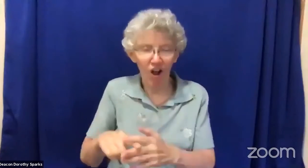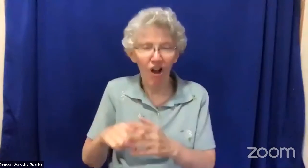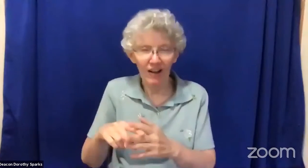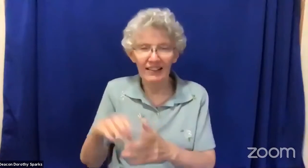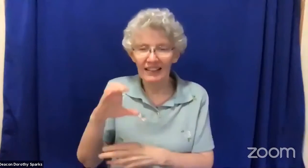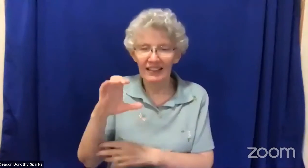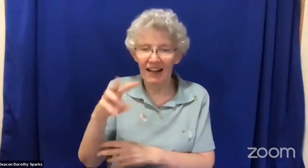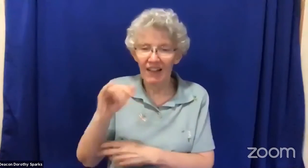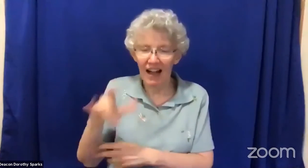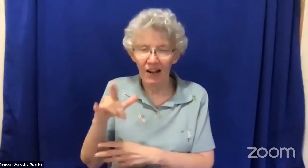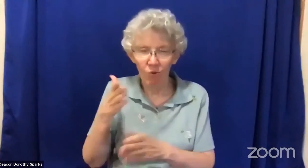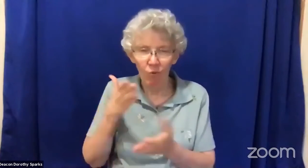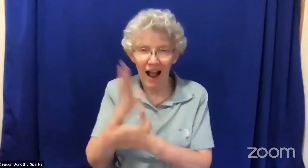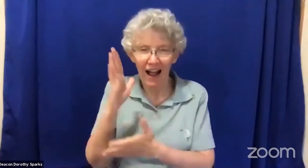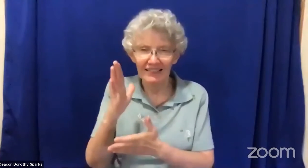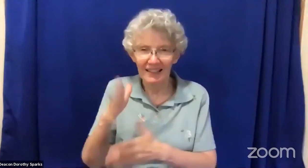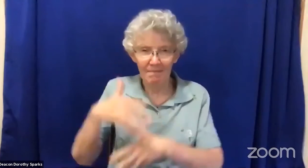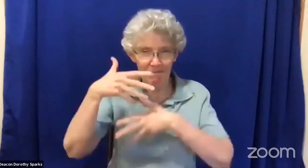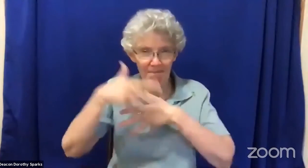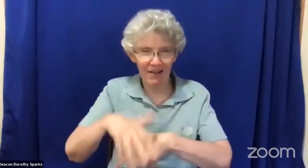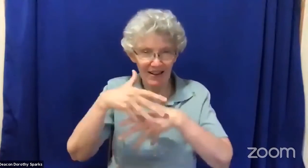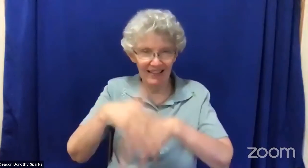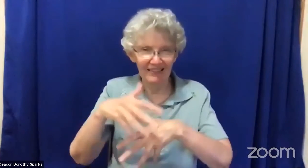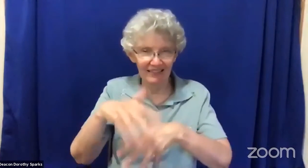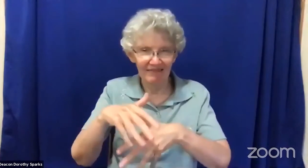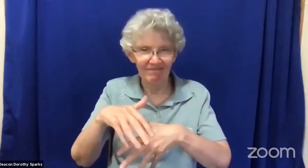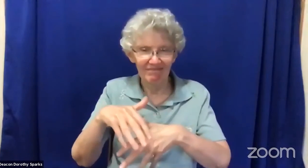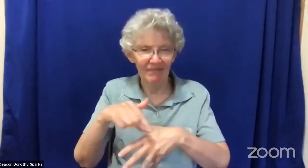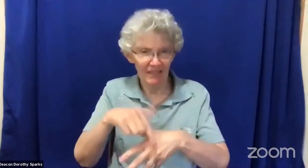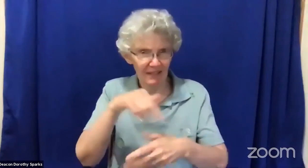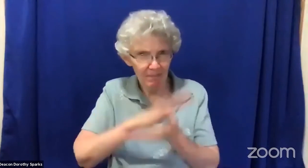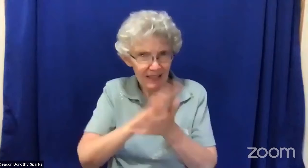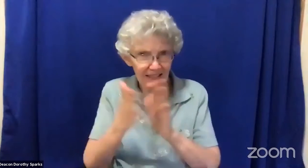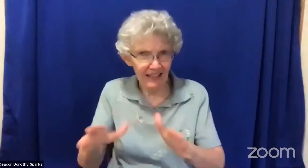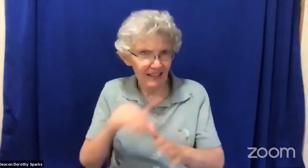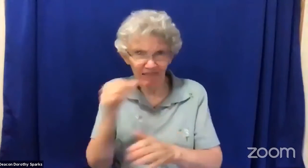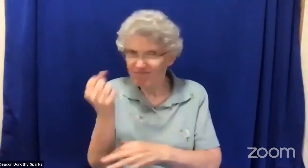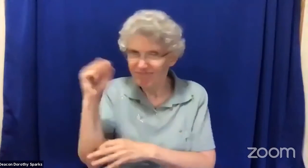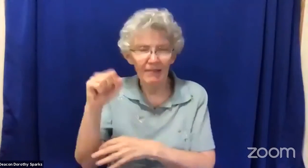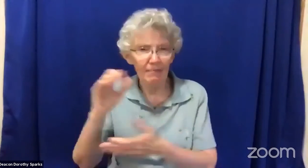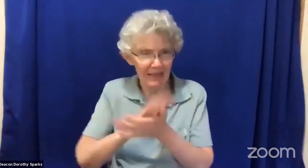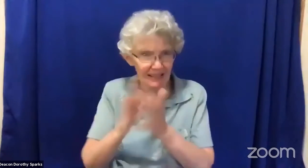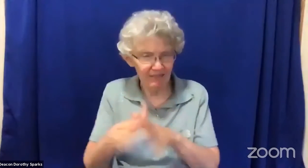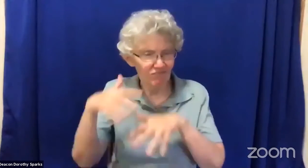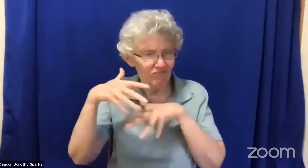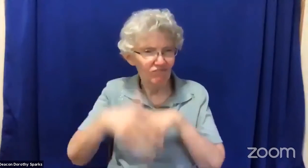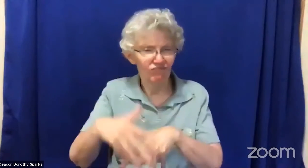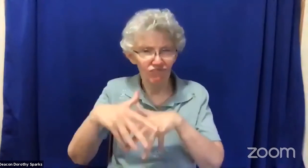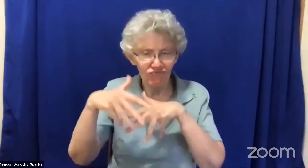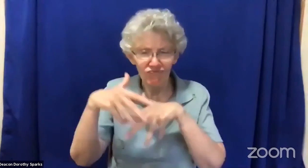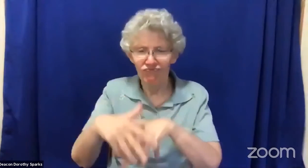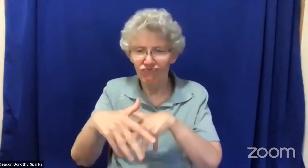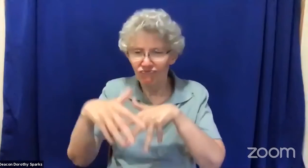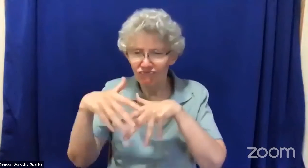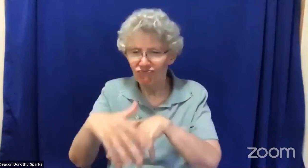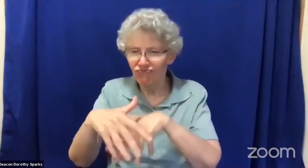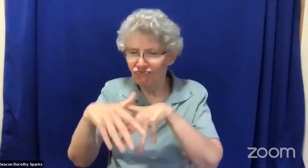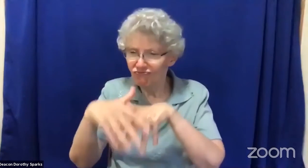And that incident began the civil rights march. And it was a peaceful protest.